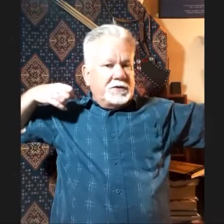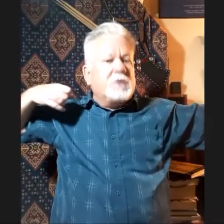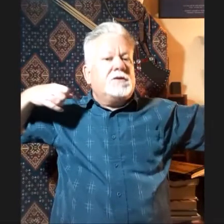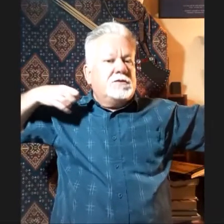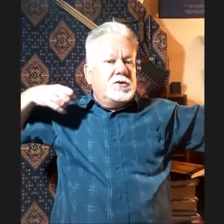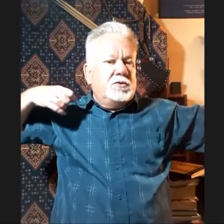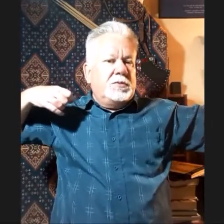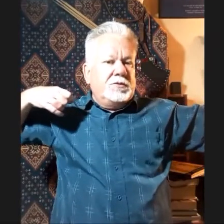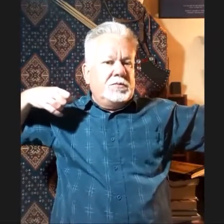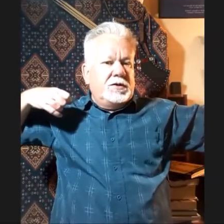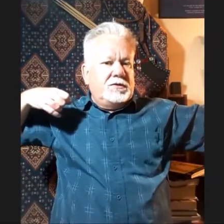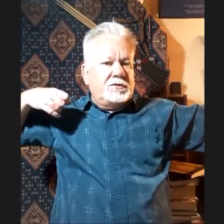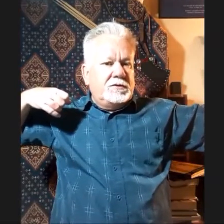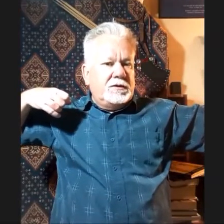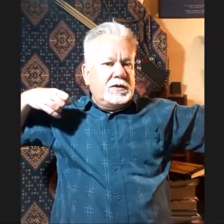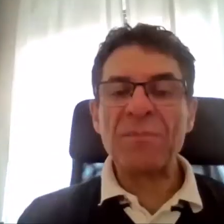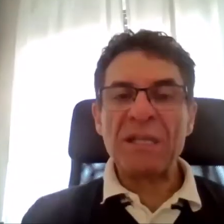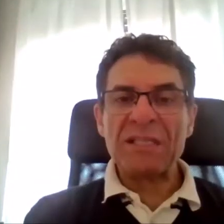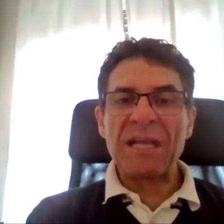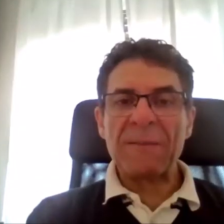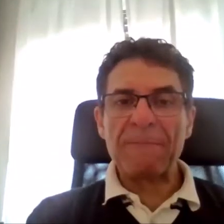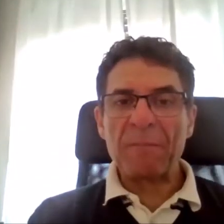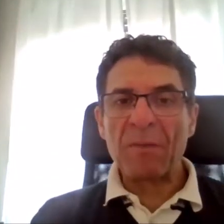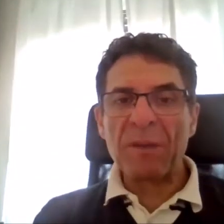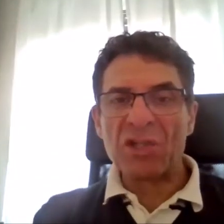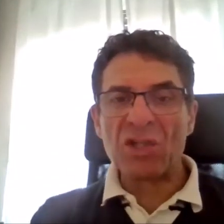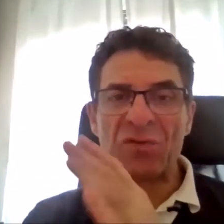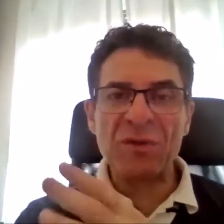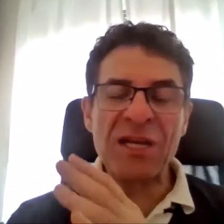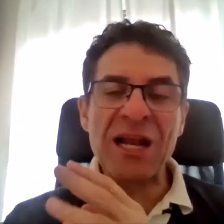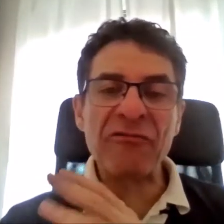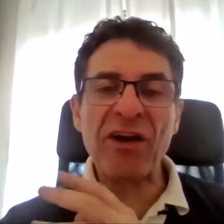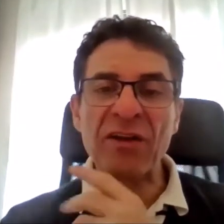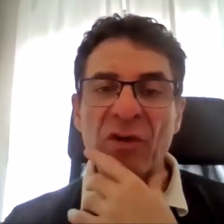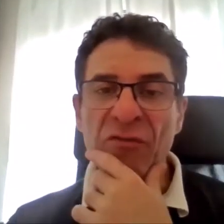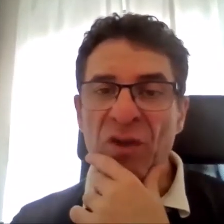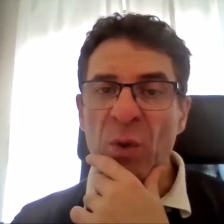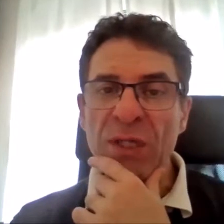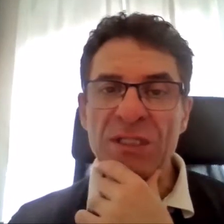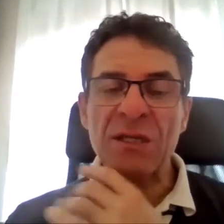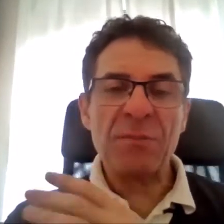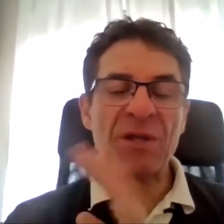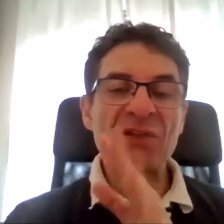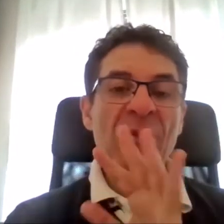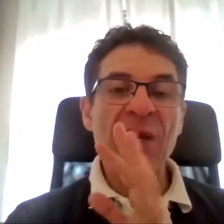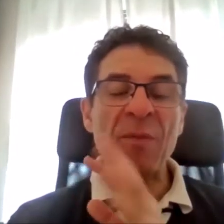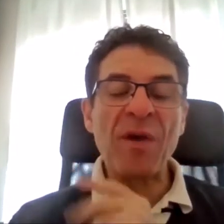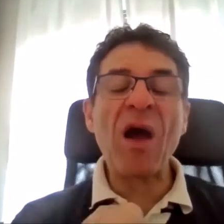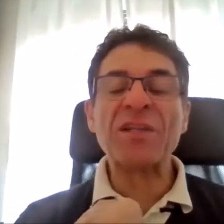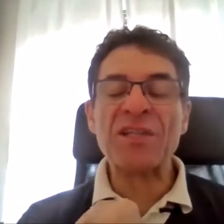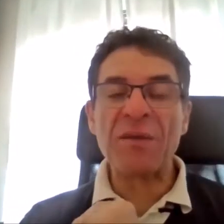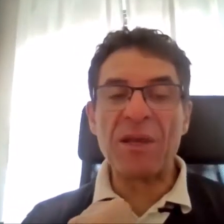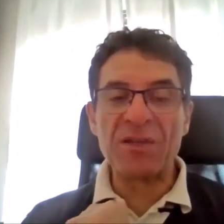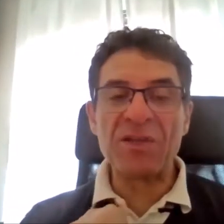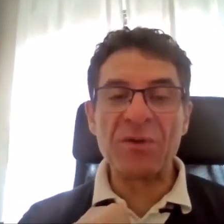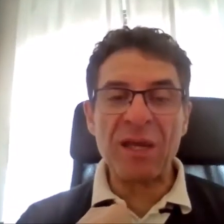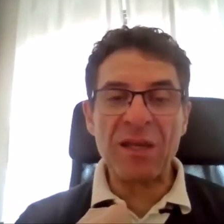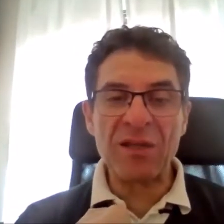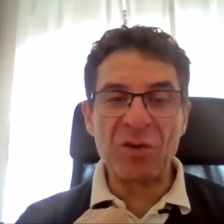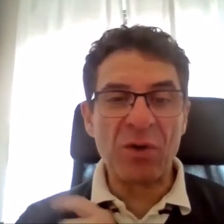skeleton to hold the bow in place. So it means that, just to clarify it for our viewers, because so many people, oh, it's like Mediterranean draw.